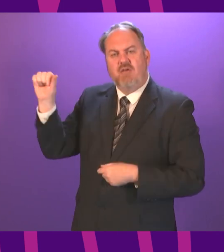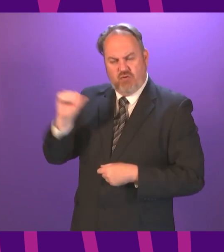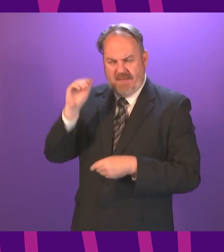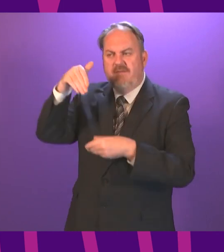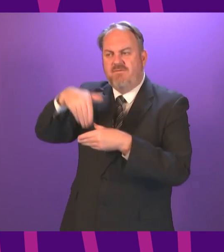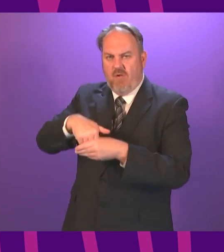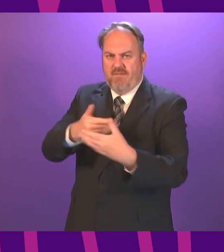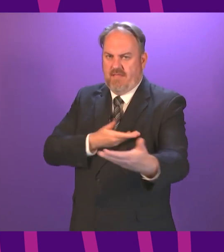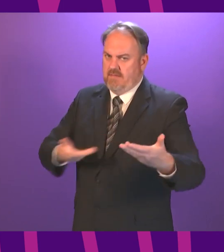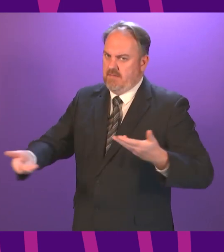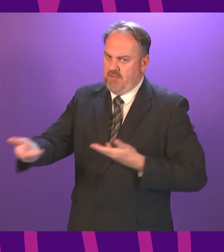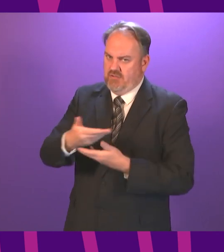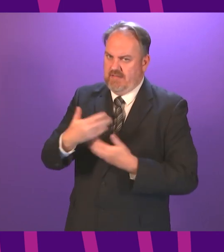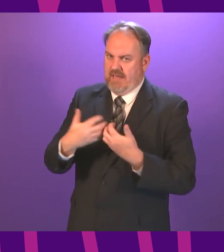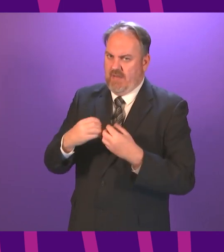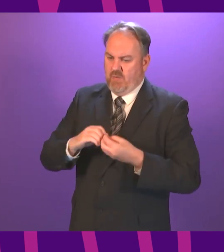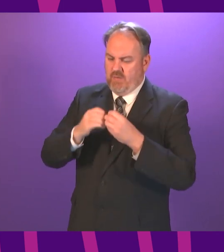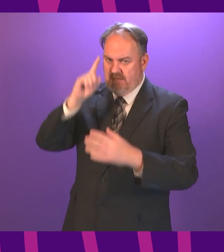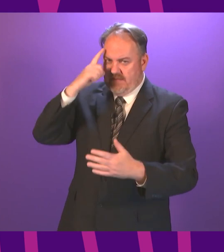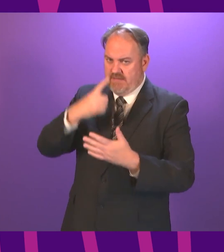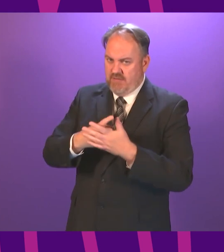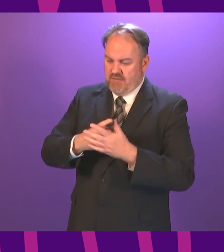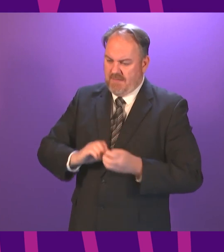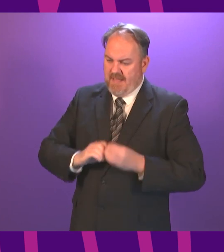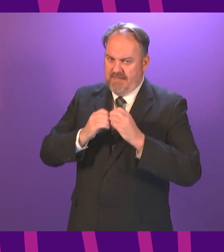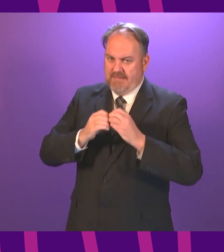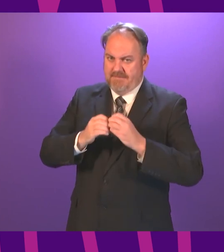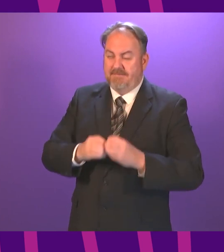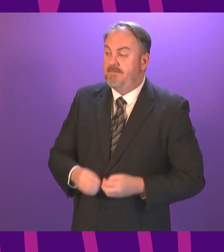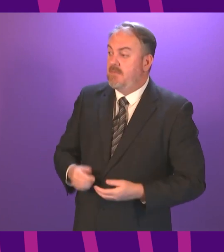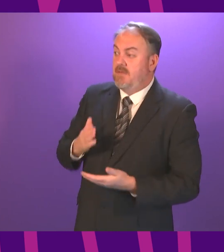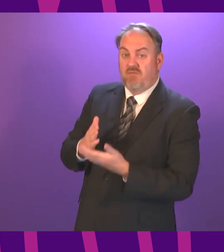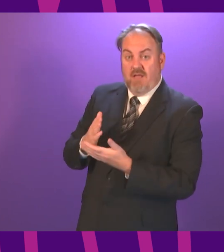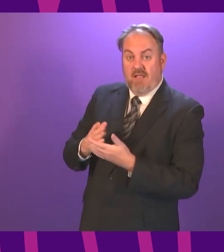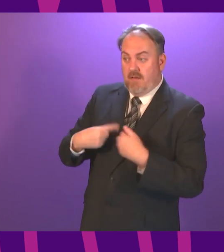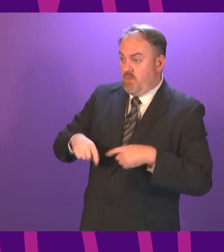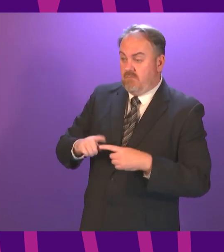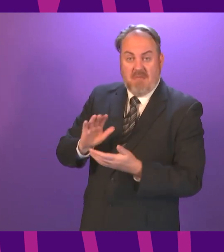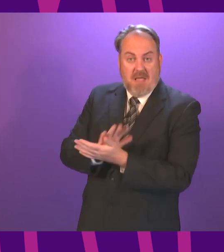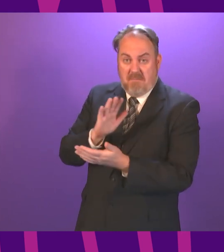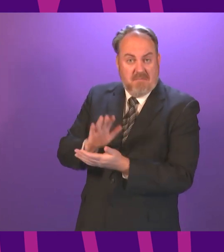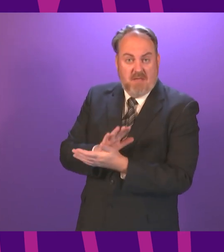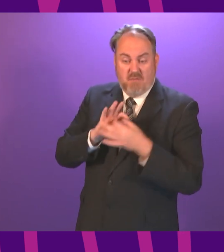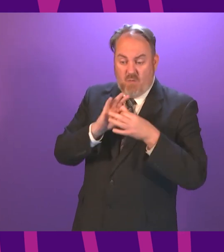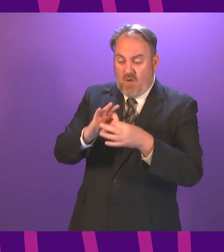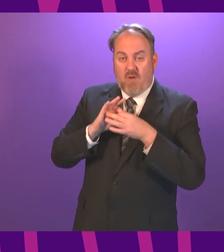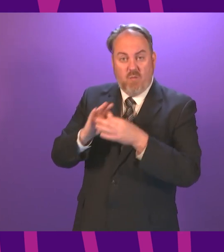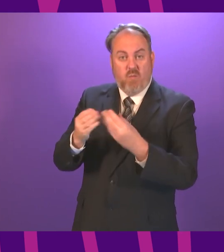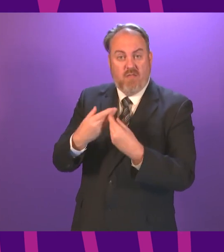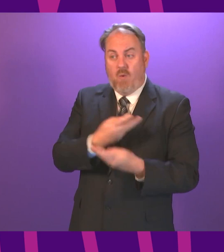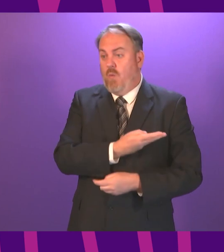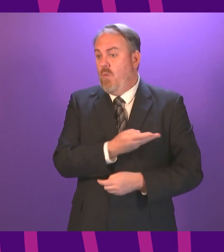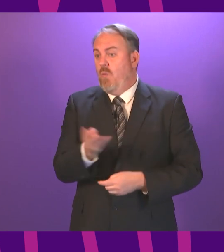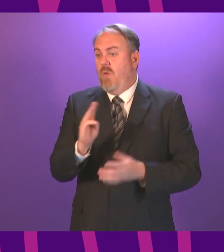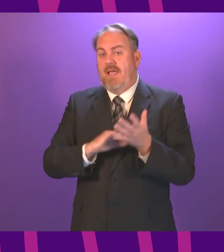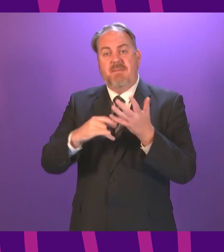Mr Graham Day. Mr as I have already indicated, I am willing to work constructively with anyone from the Chamber, if they are willing to